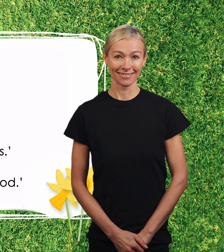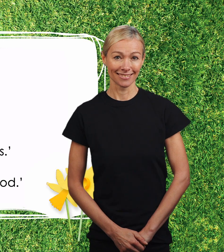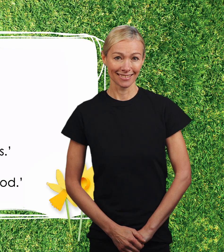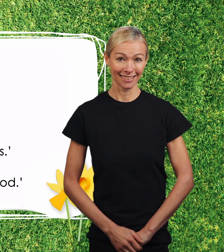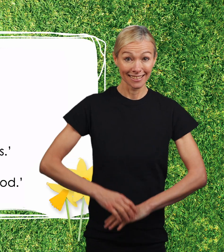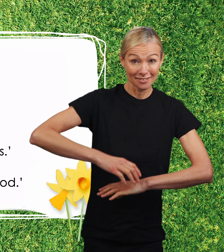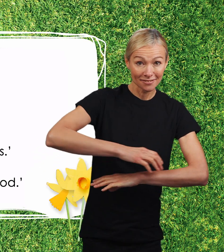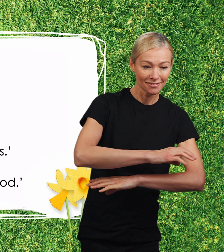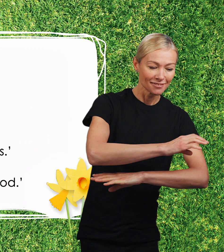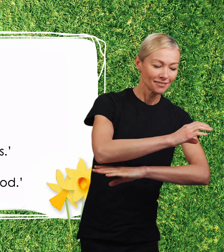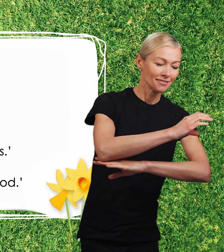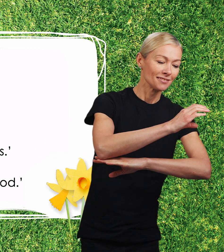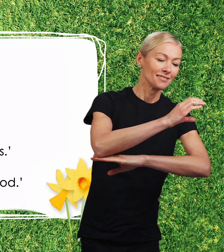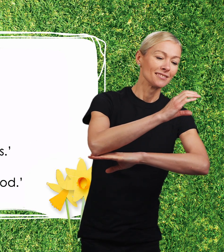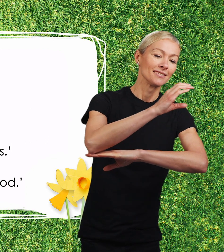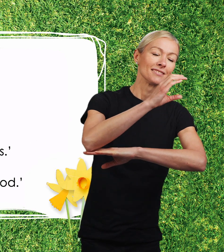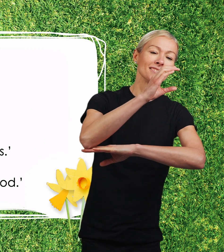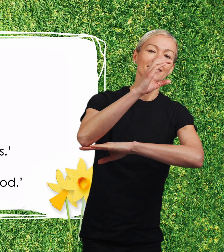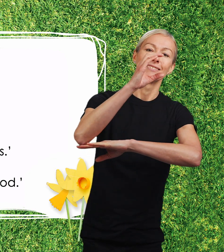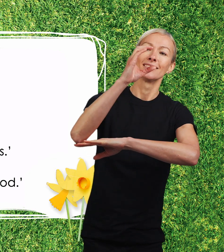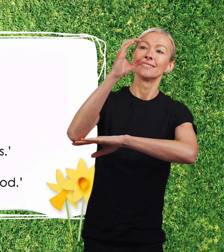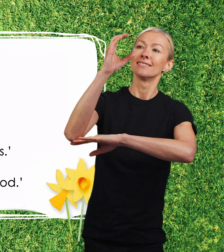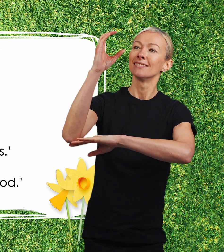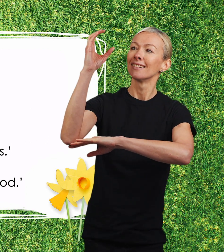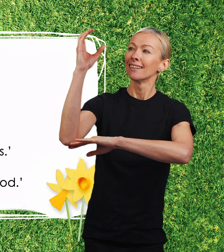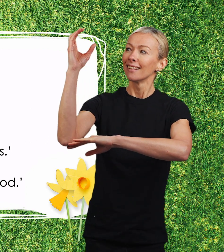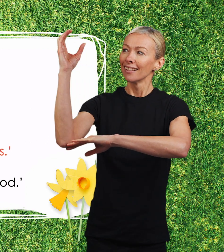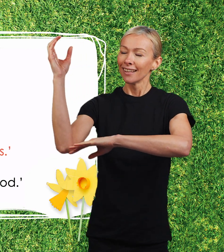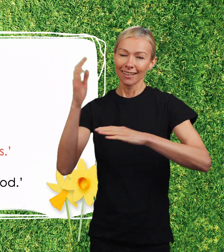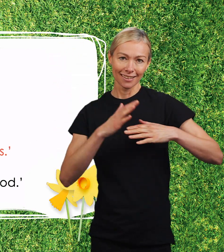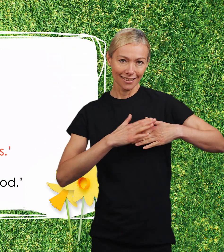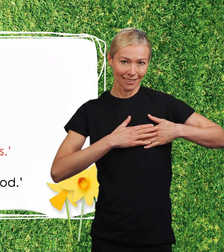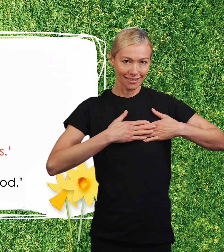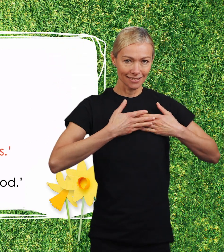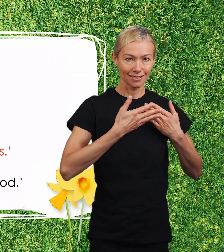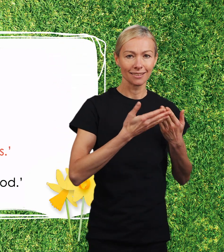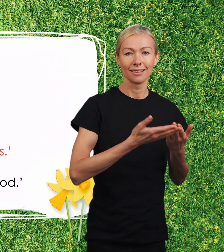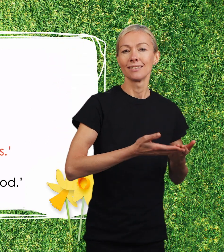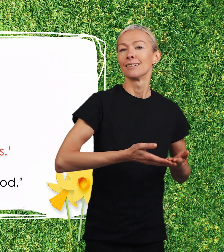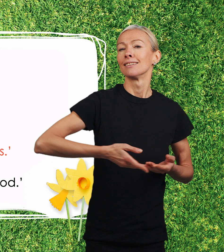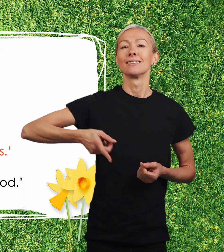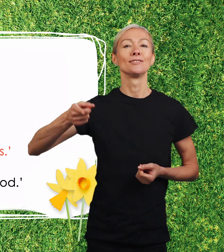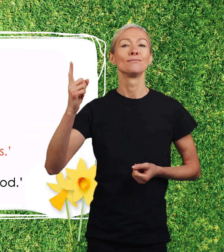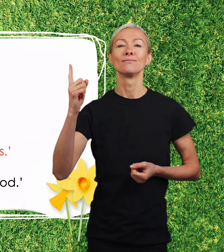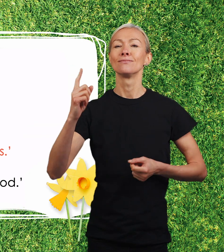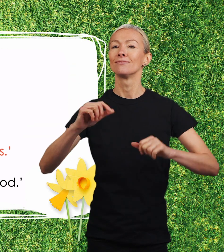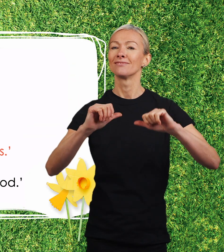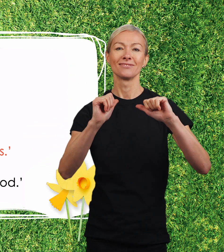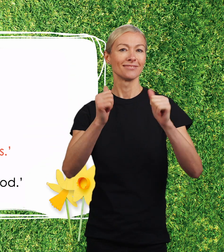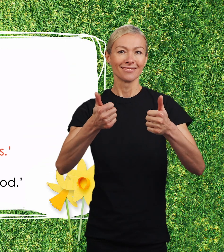As the sun rises on a new day, may our hearts say, God is good to us.